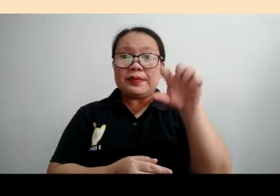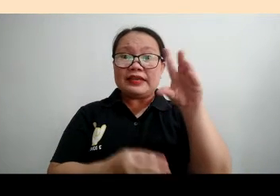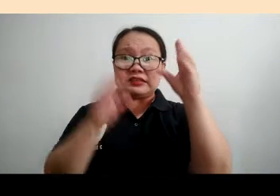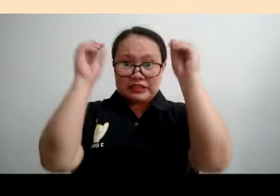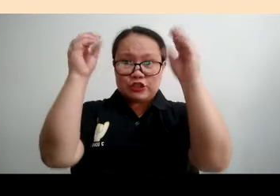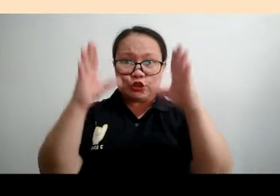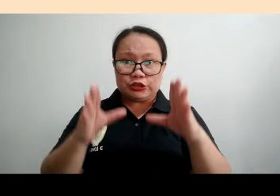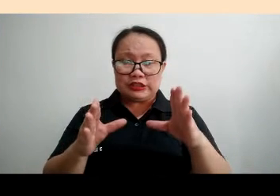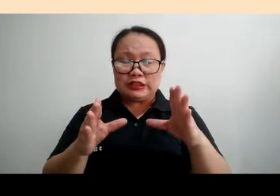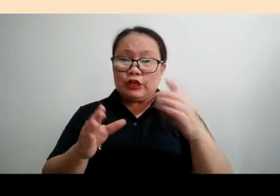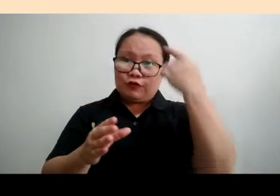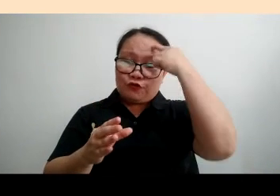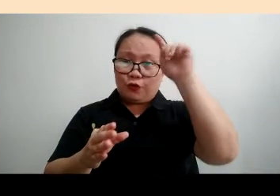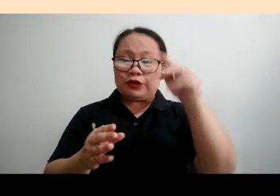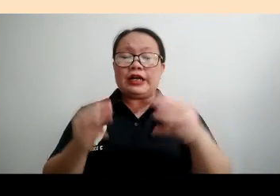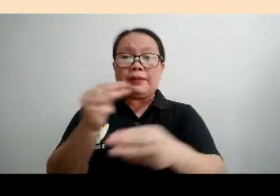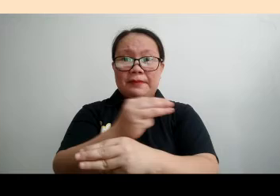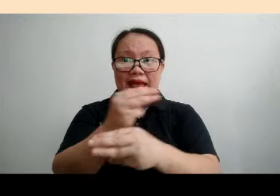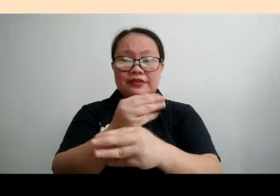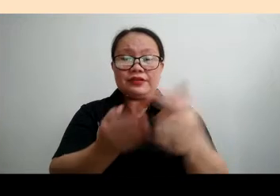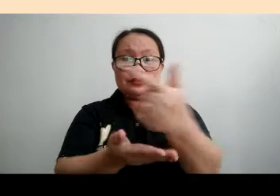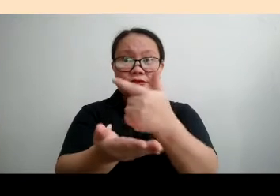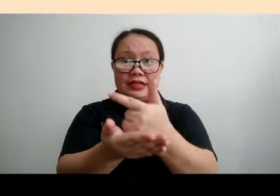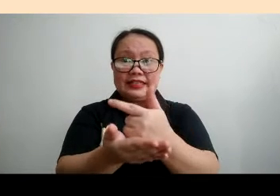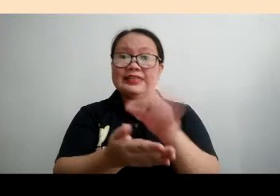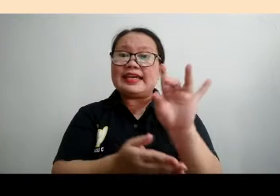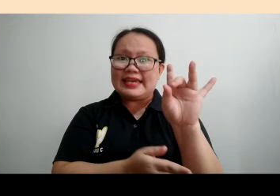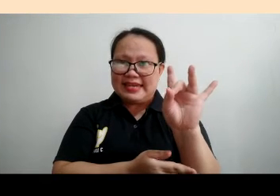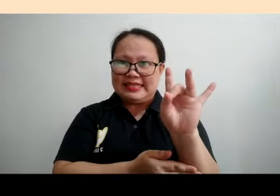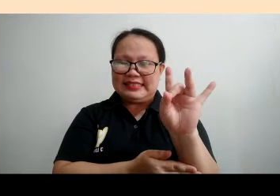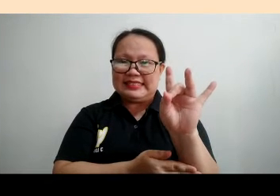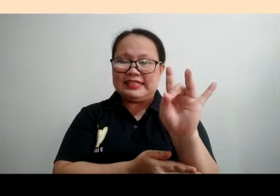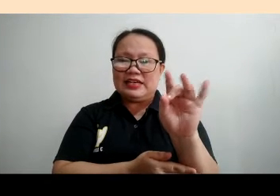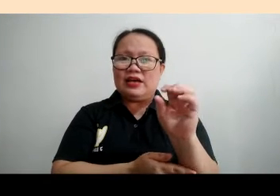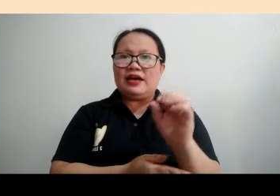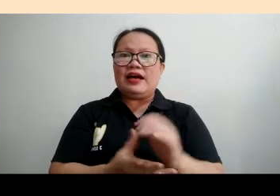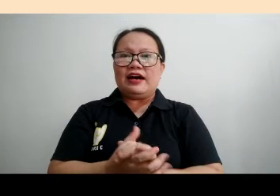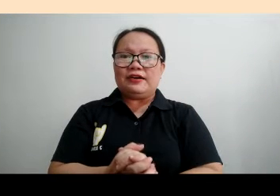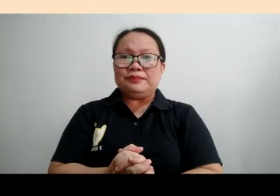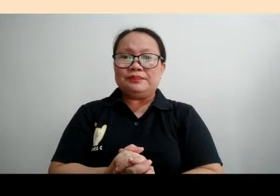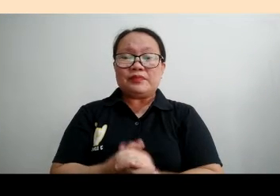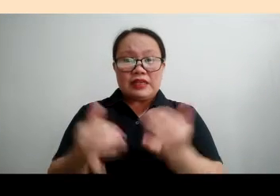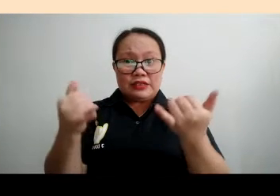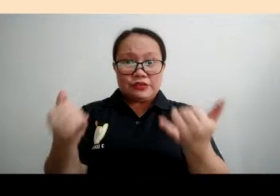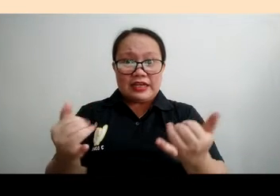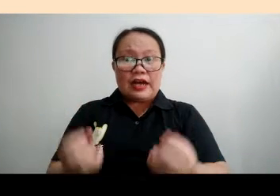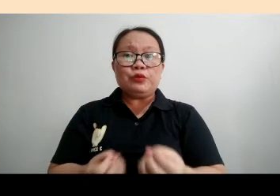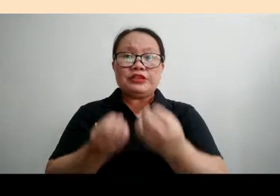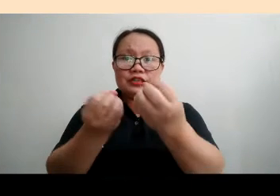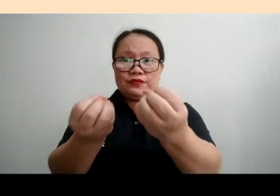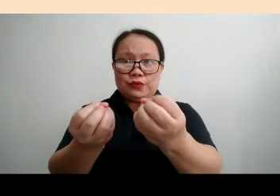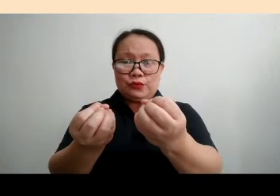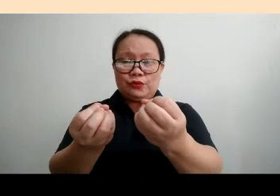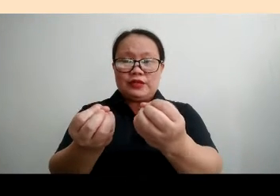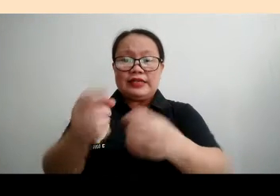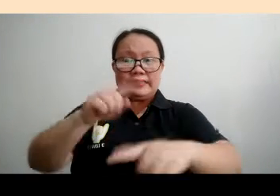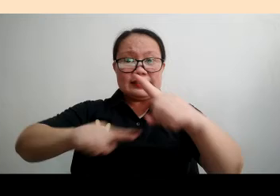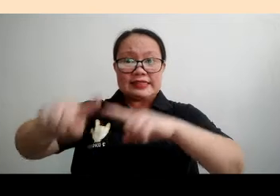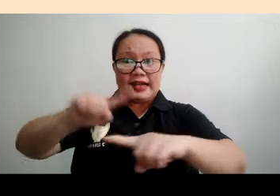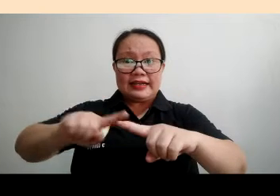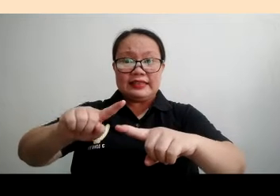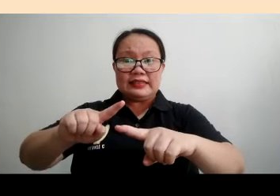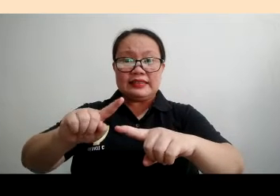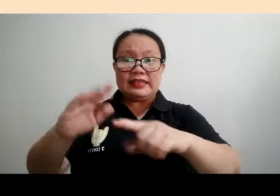SPED teacher for math grade 8. Today, will give you